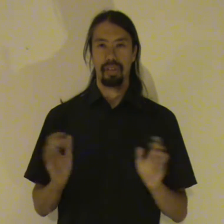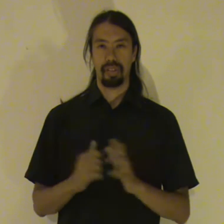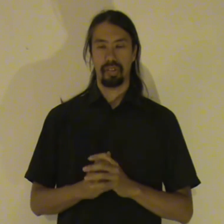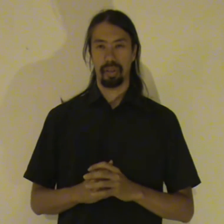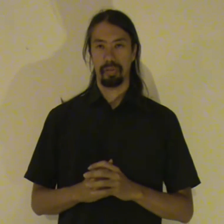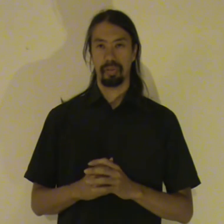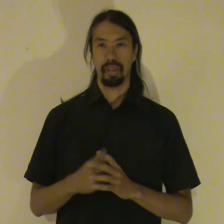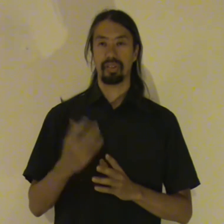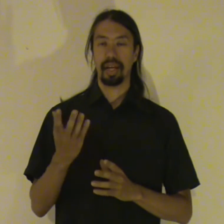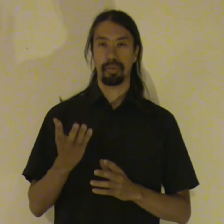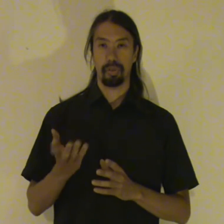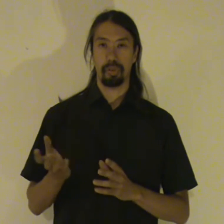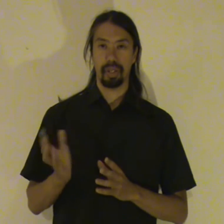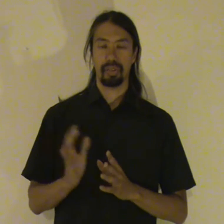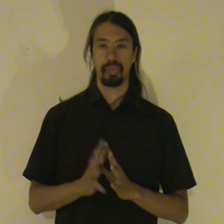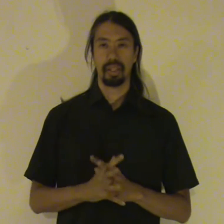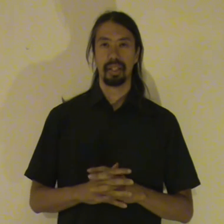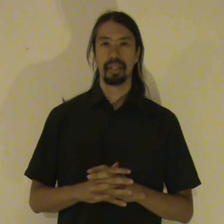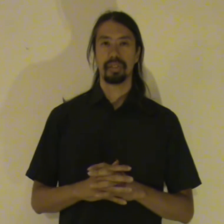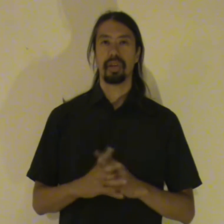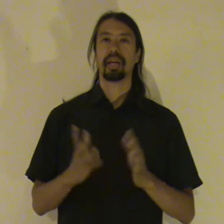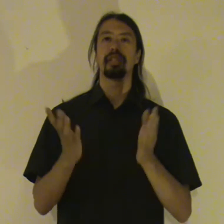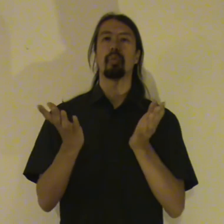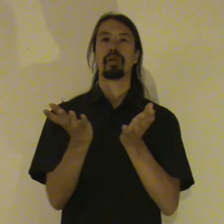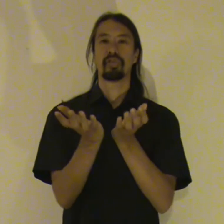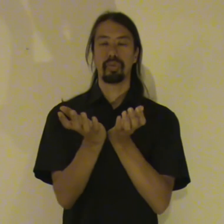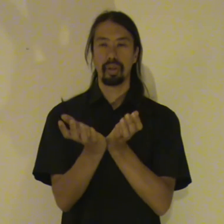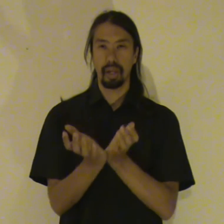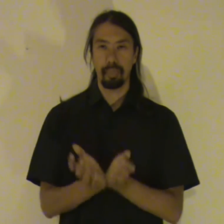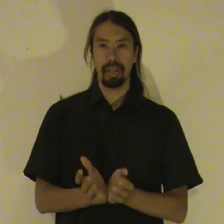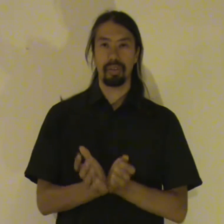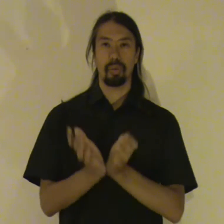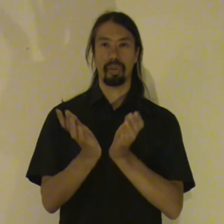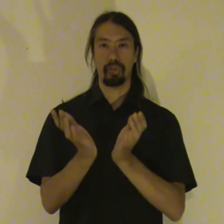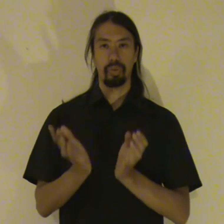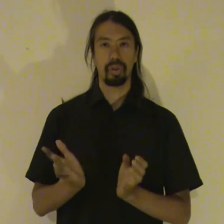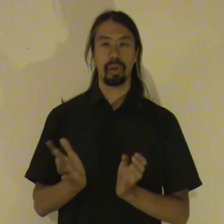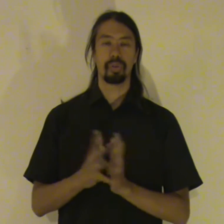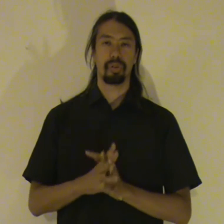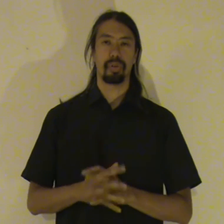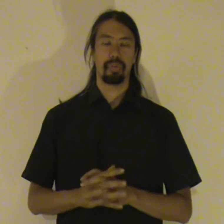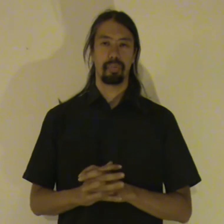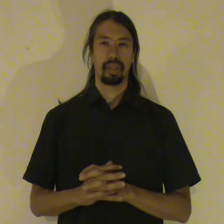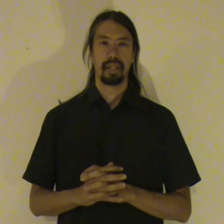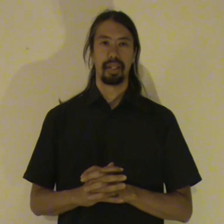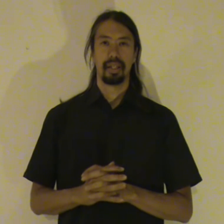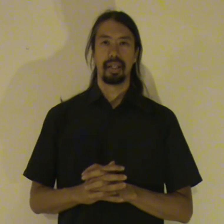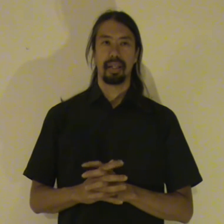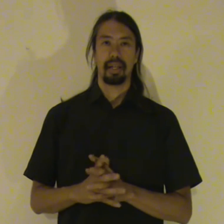itself. It is natural for it. So the energy wants to come into you. Wants to go to you. And